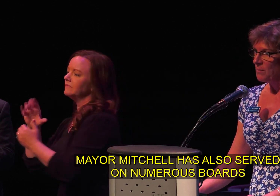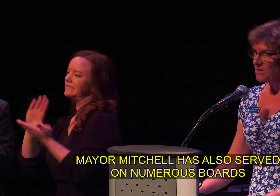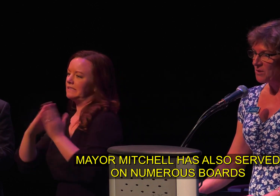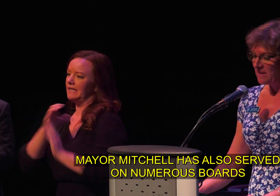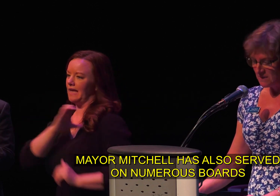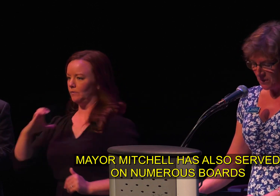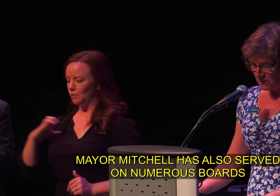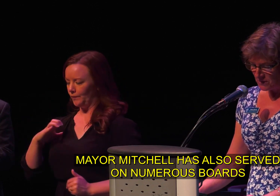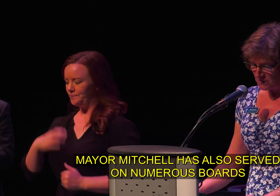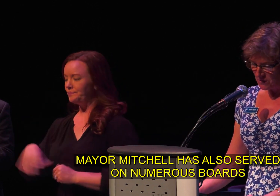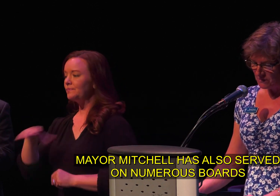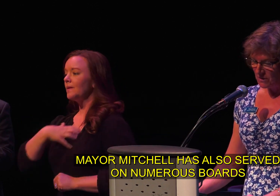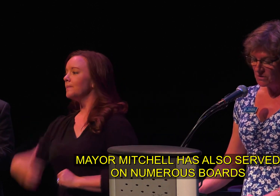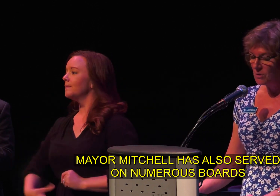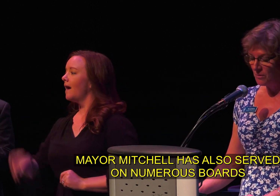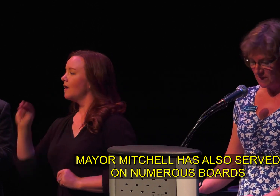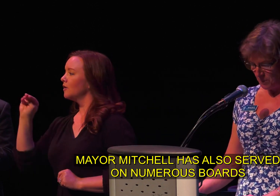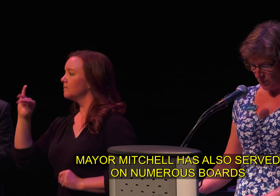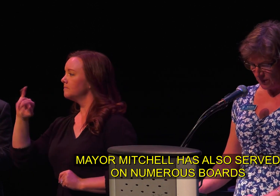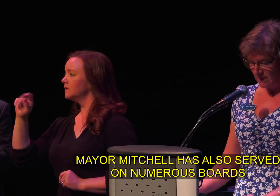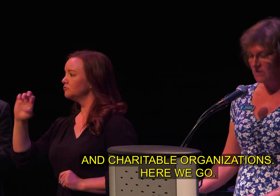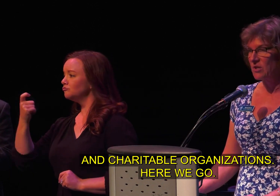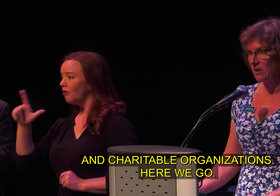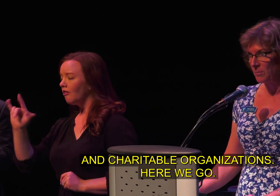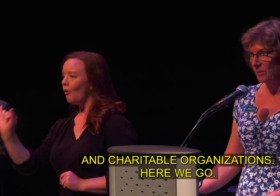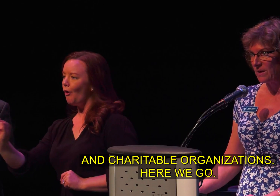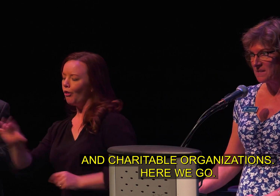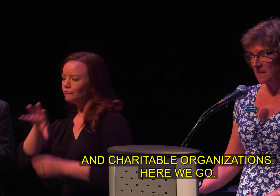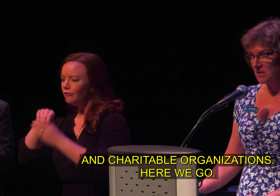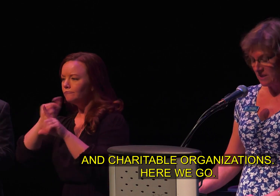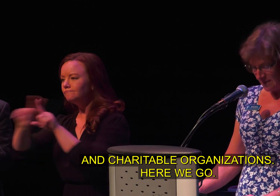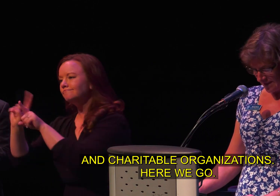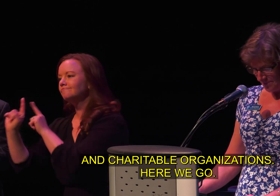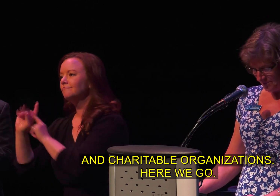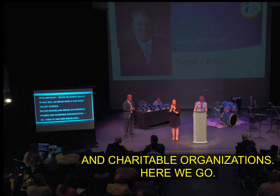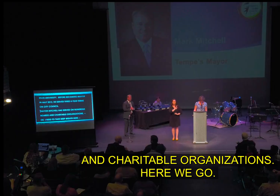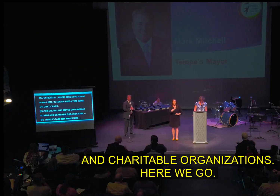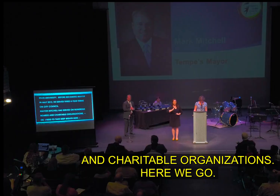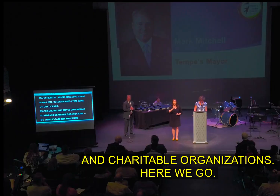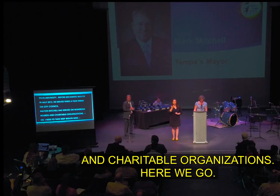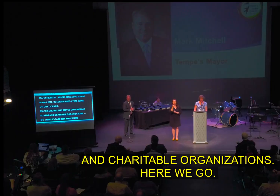Mayor Mitchell has also served on numerous boards and charitable organizations.